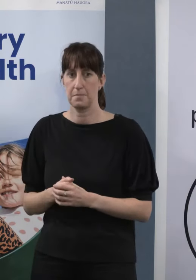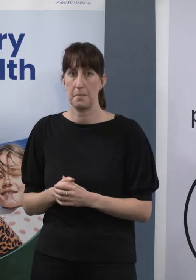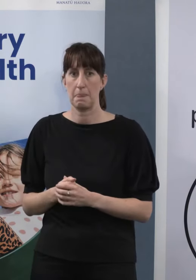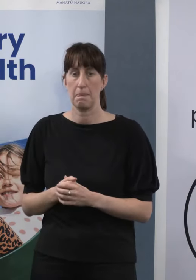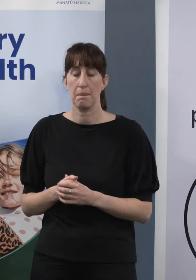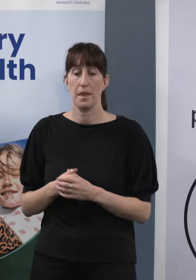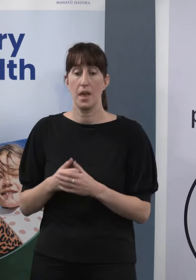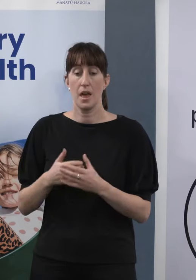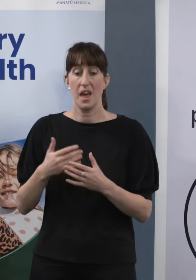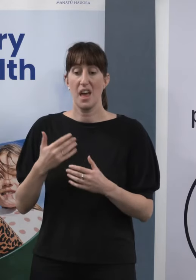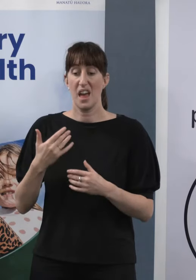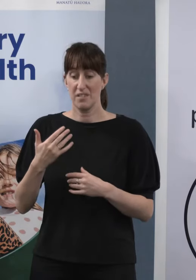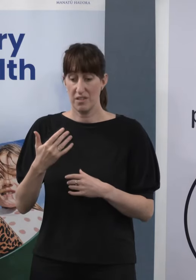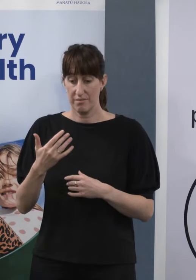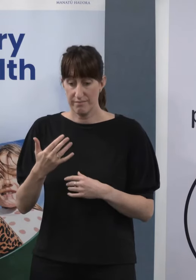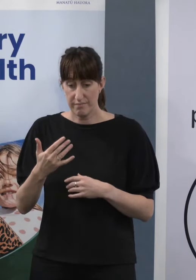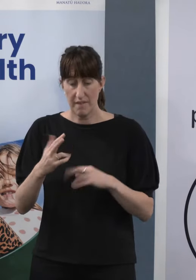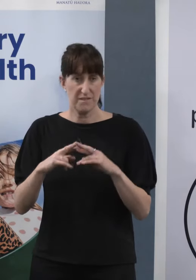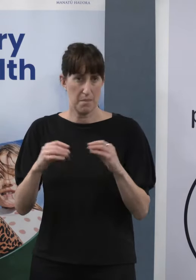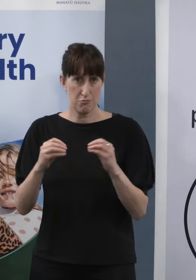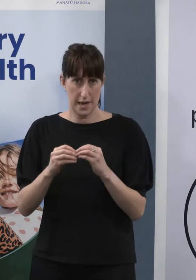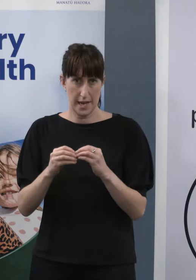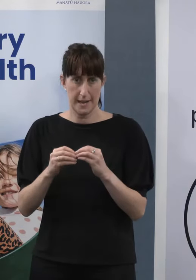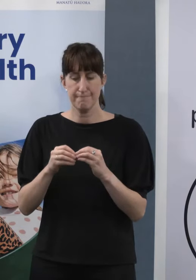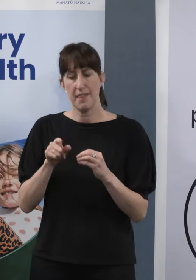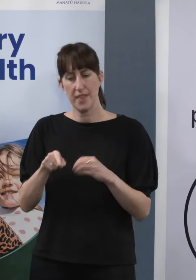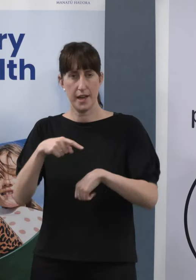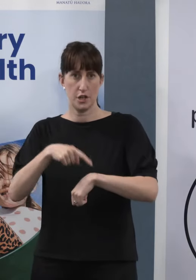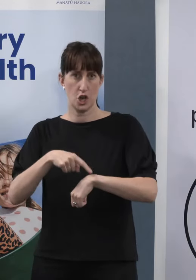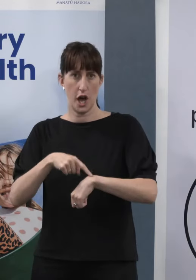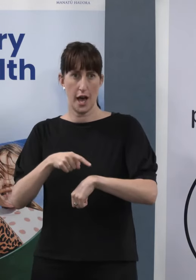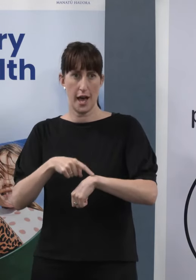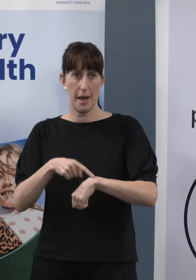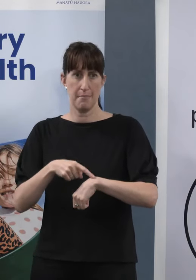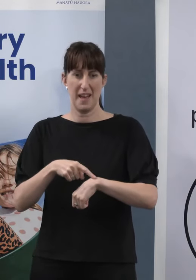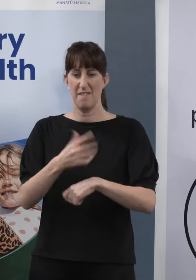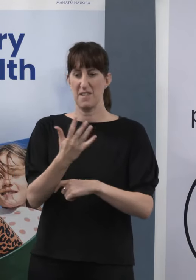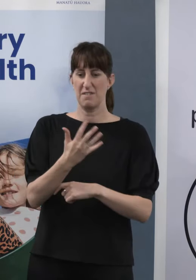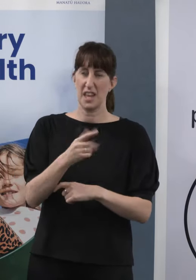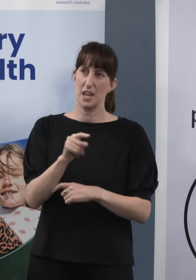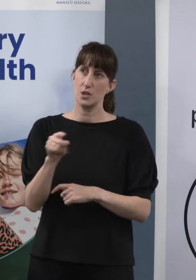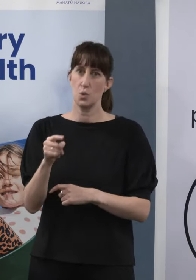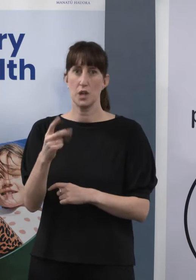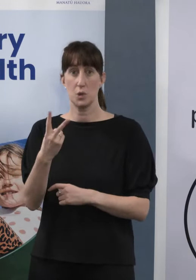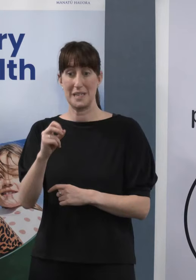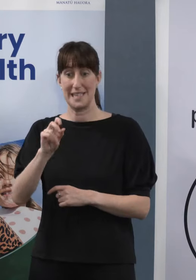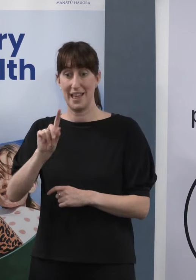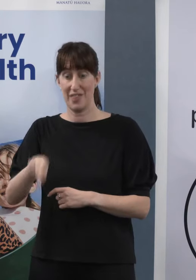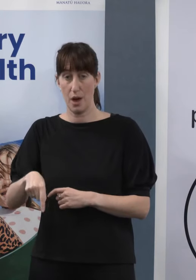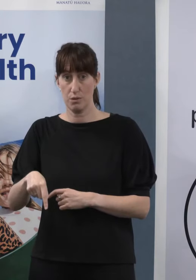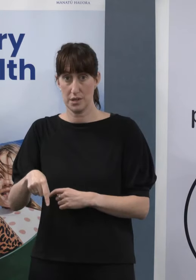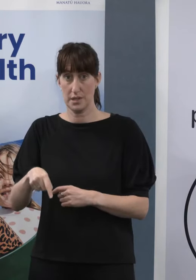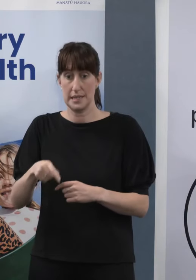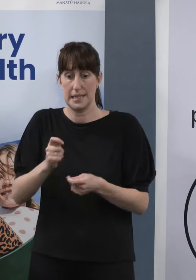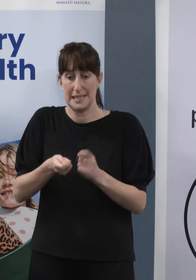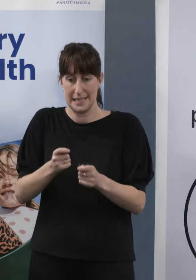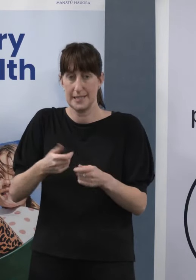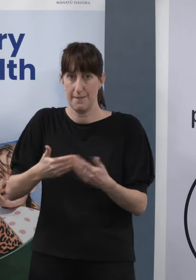February, our testing numbers were around 15,000 to 20,000 a day, but we knew we actually did have capacity